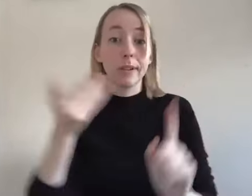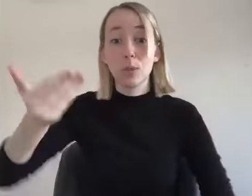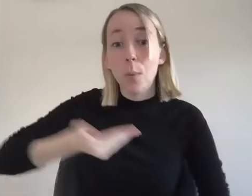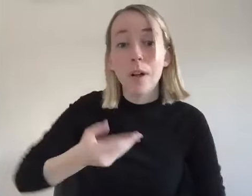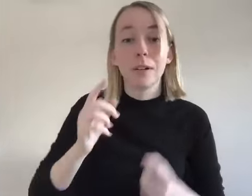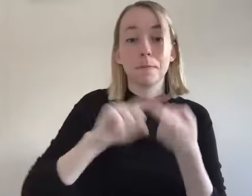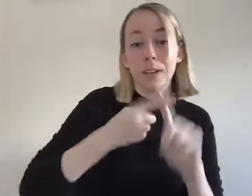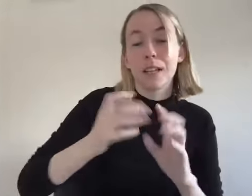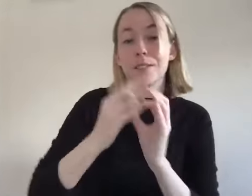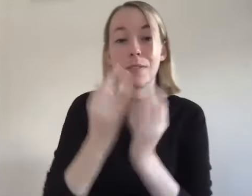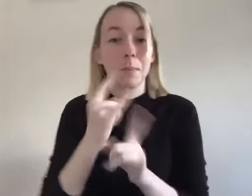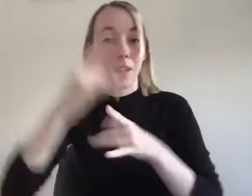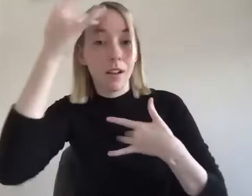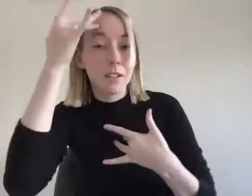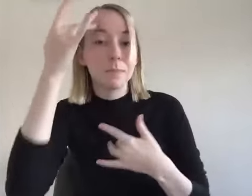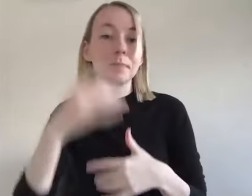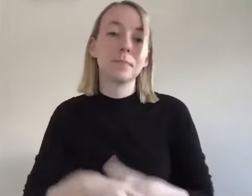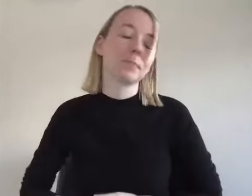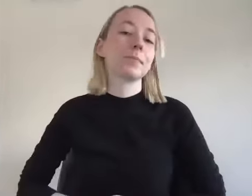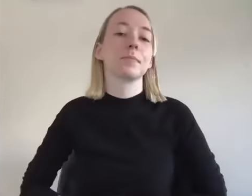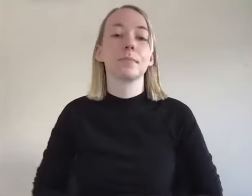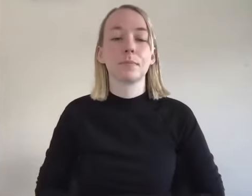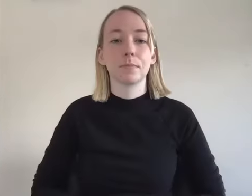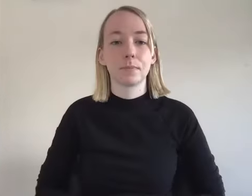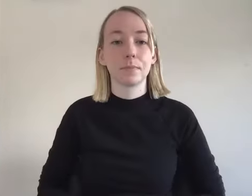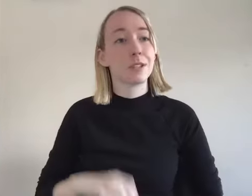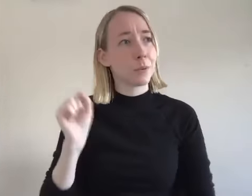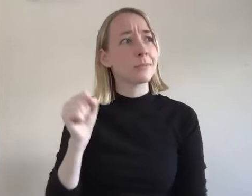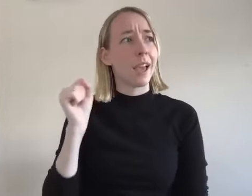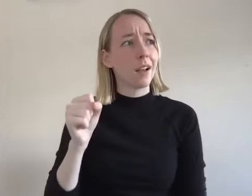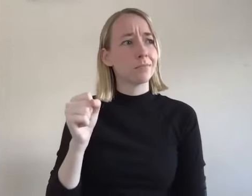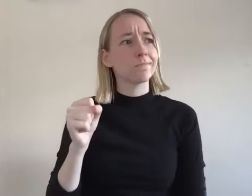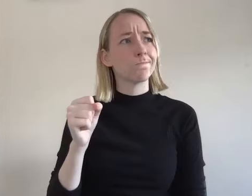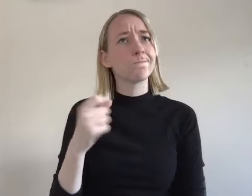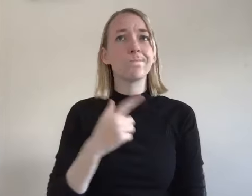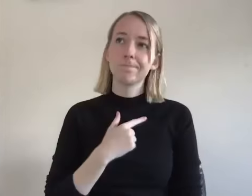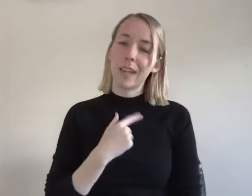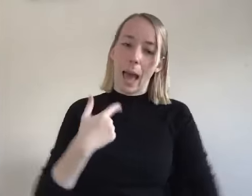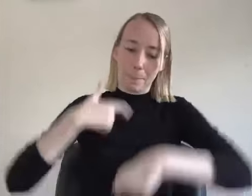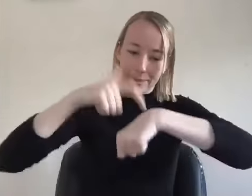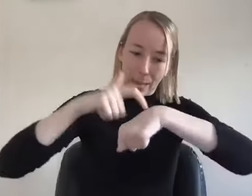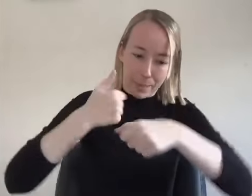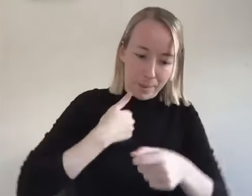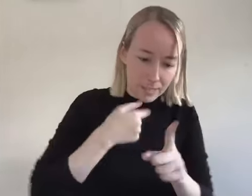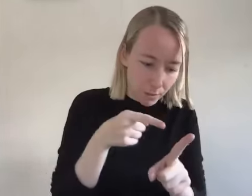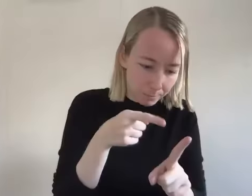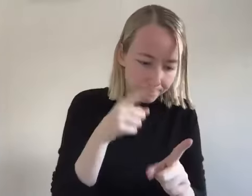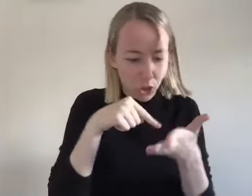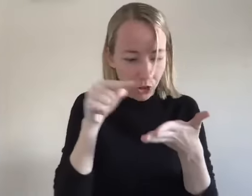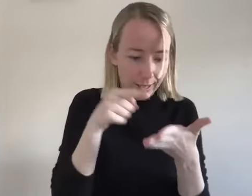and it's to welcome like friends and family of alcoholics and so um yeah i'm like i've timing myself so i'm seeing my time is